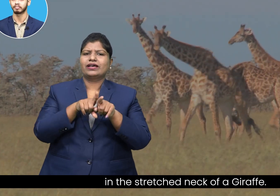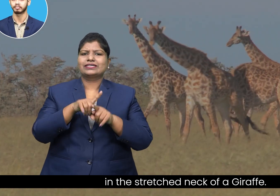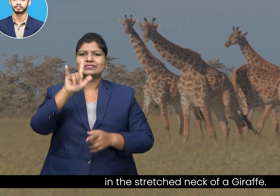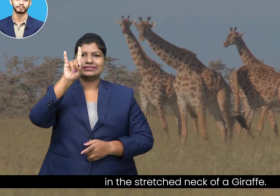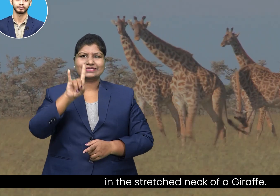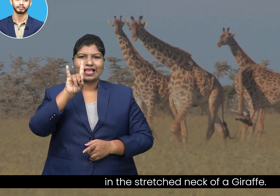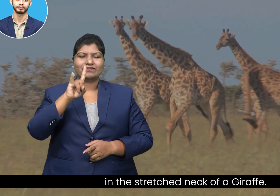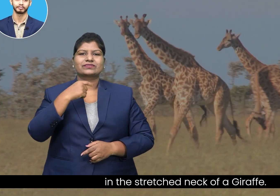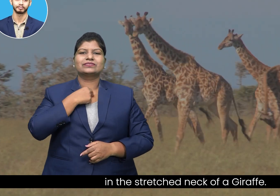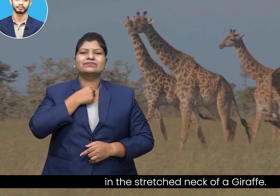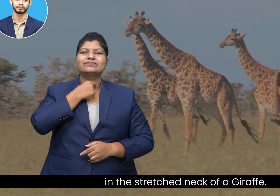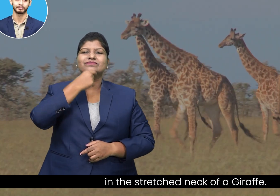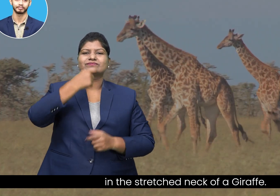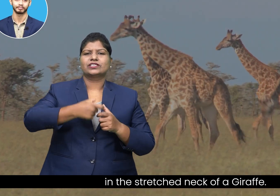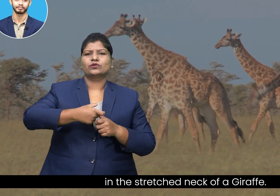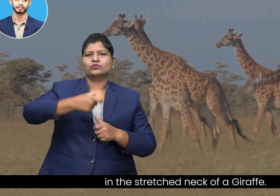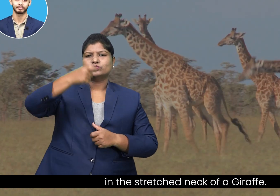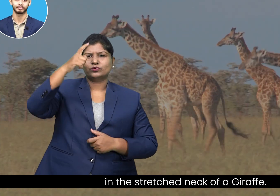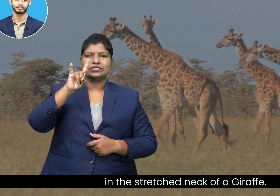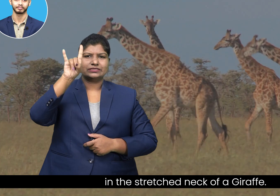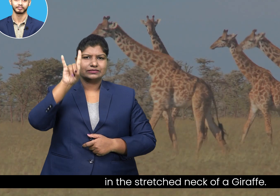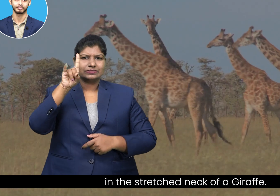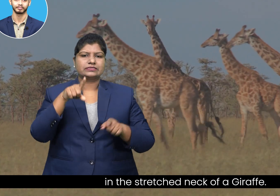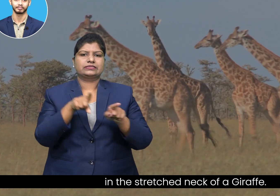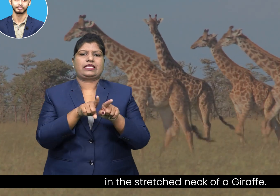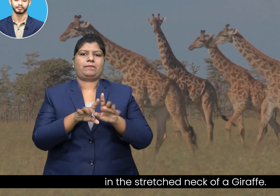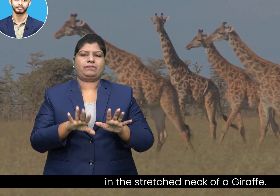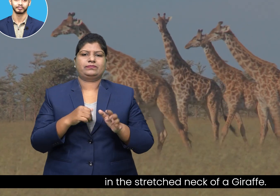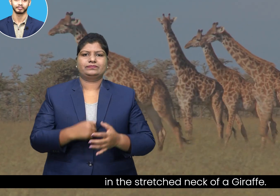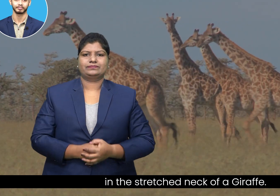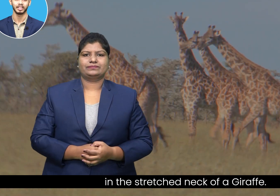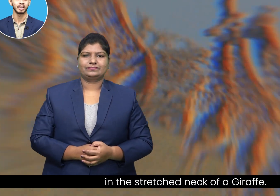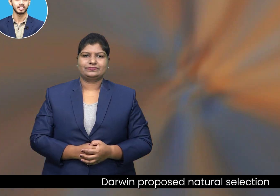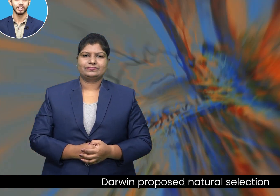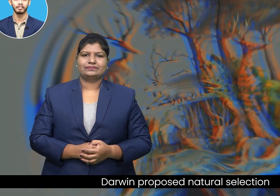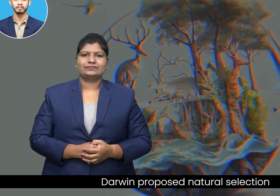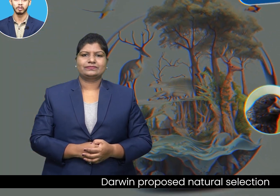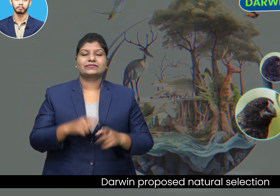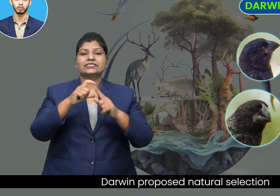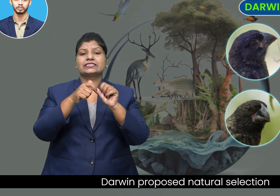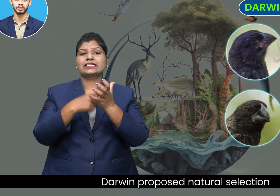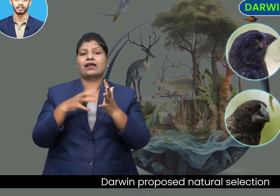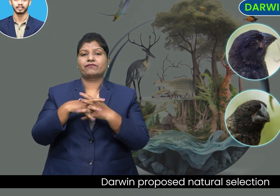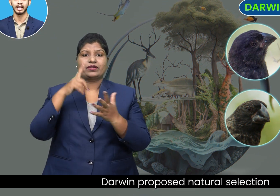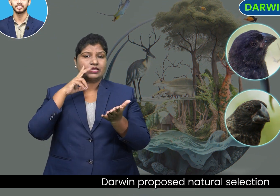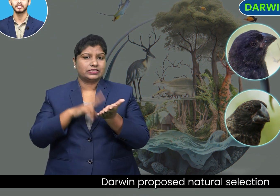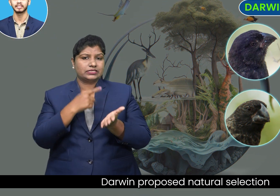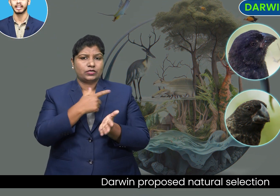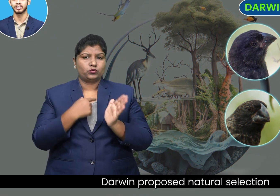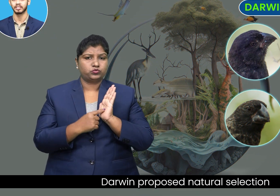Darwin proposed natural selection